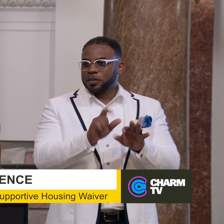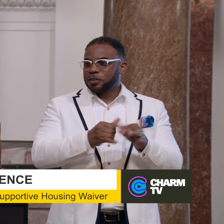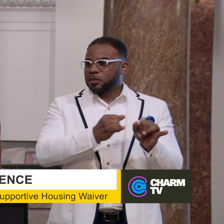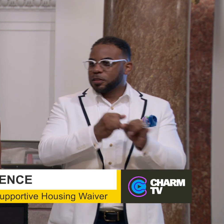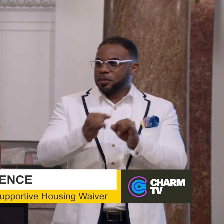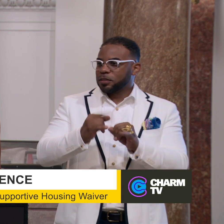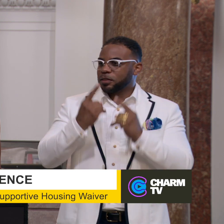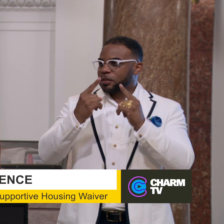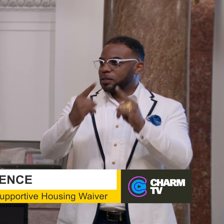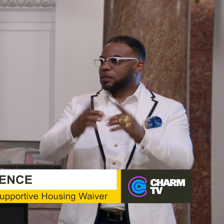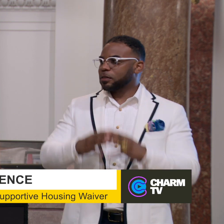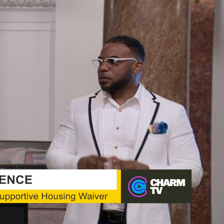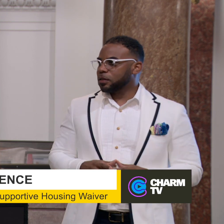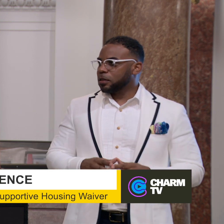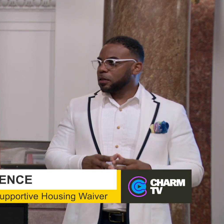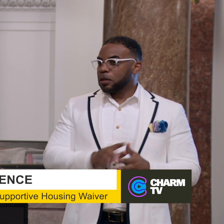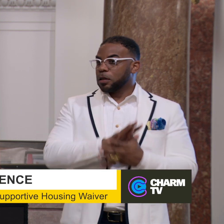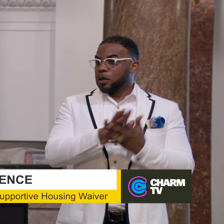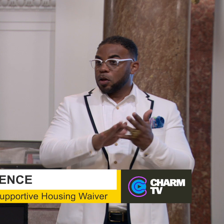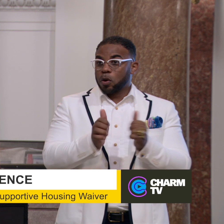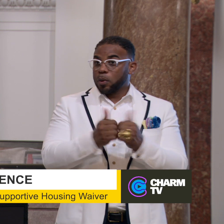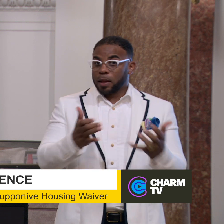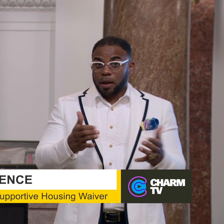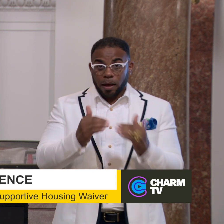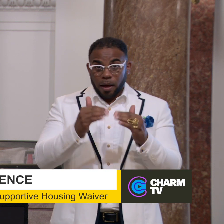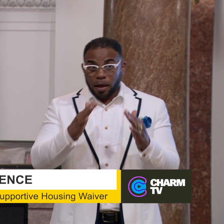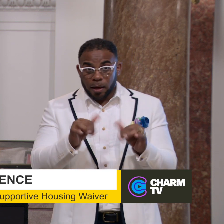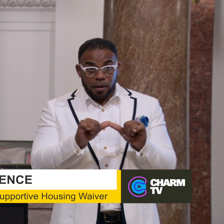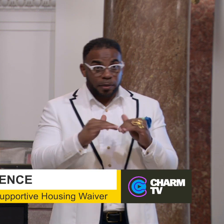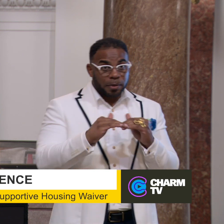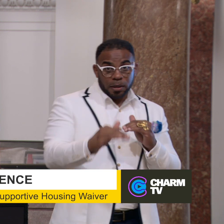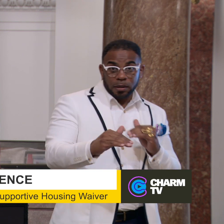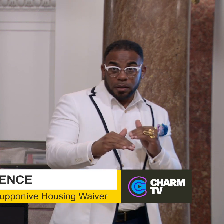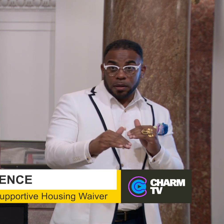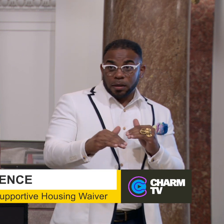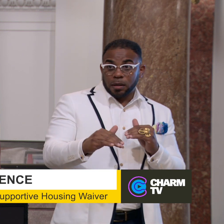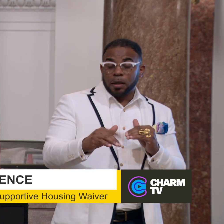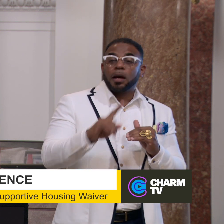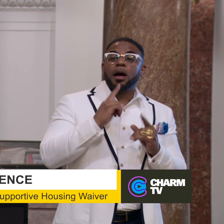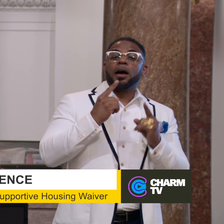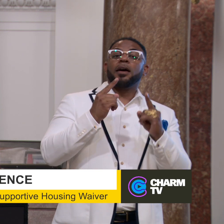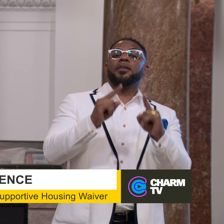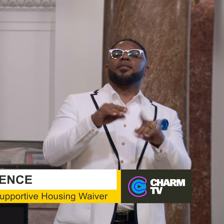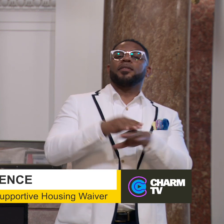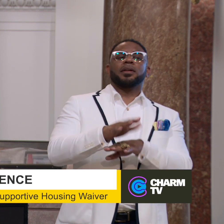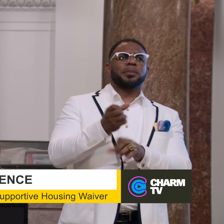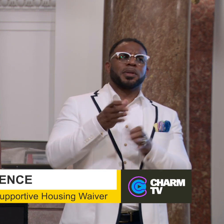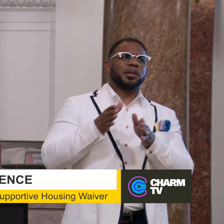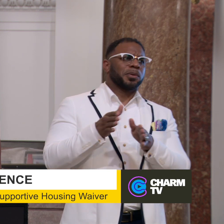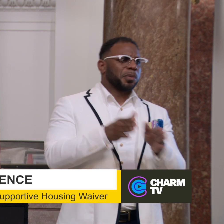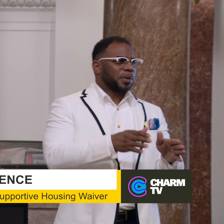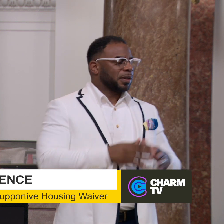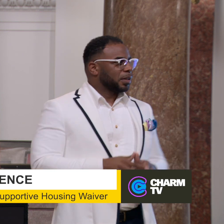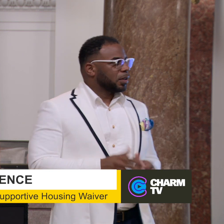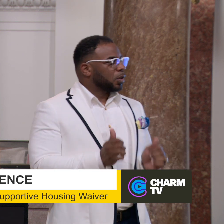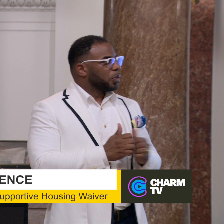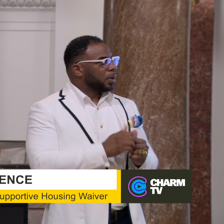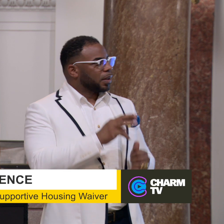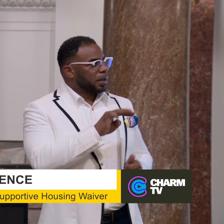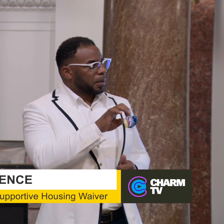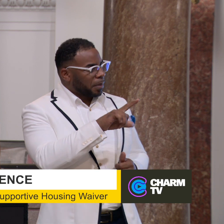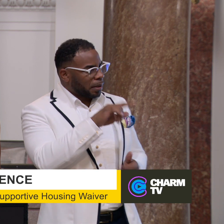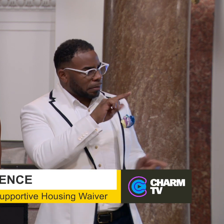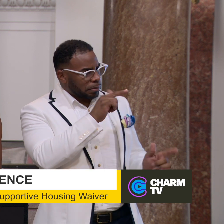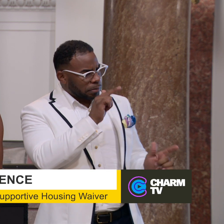individual success. Those without housing stability are affected in many ways, with the medical